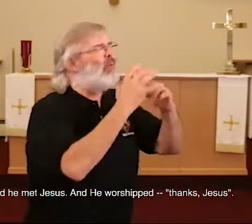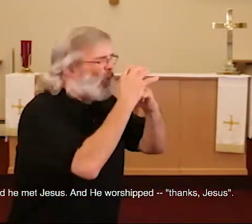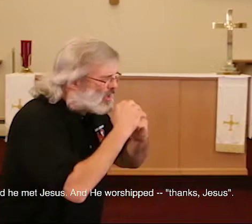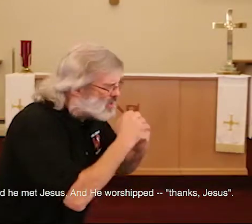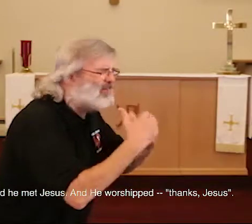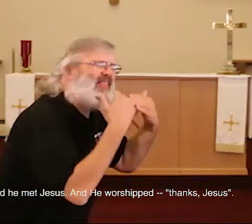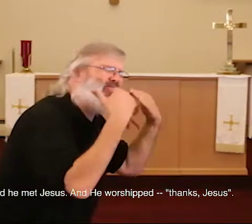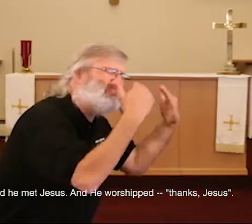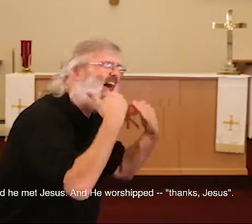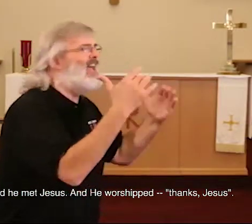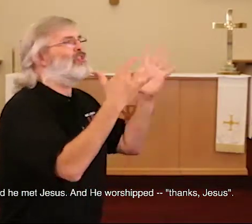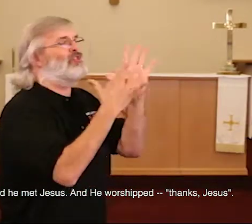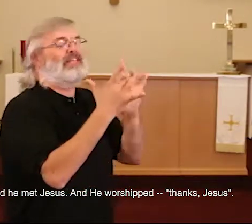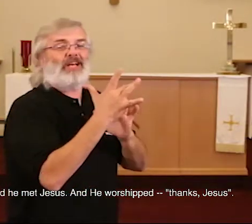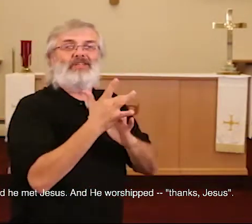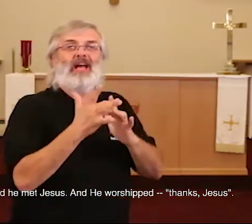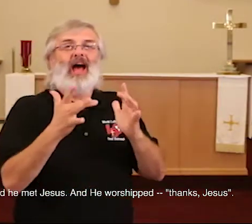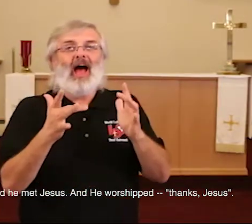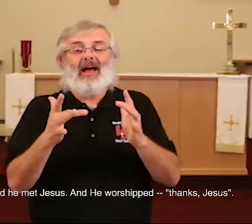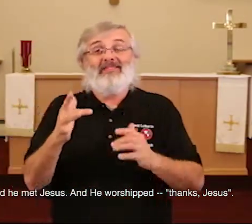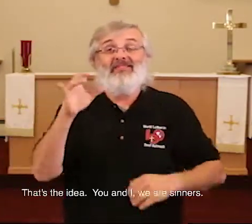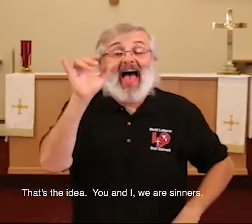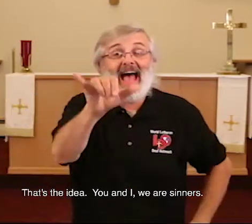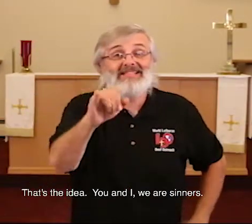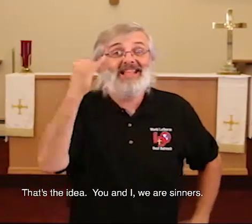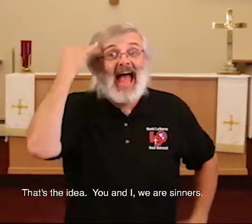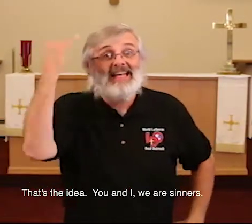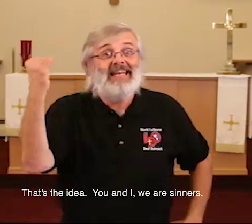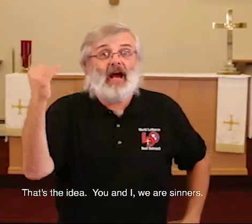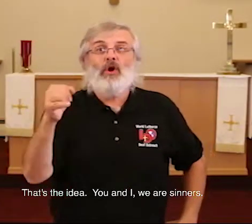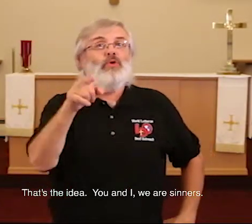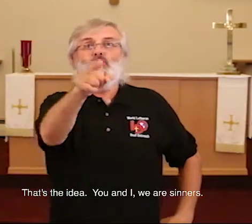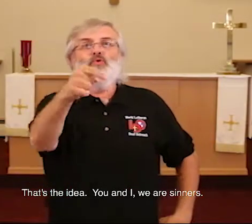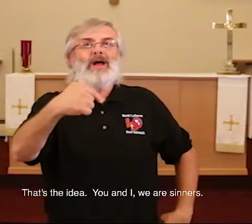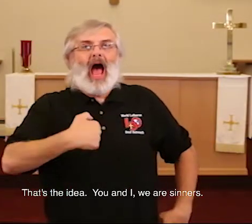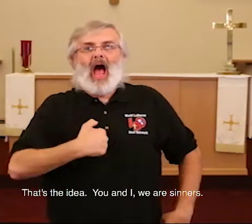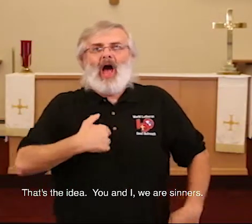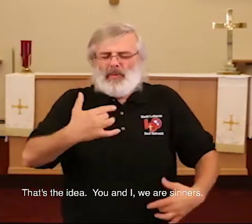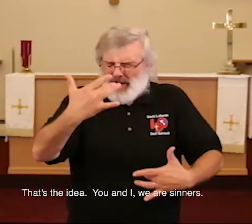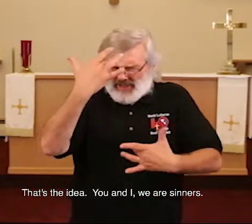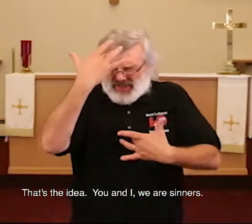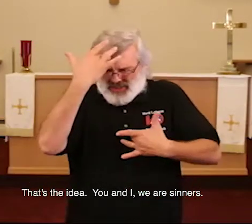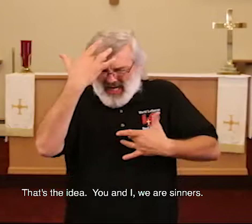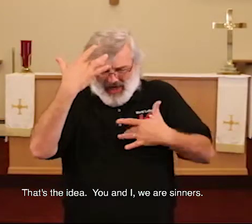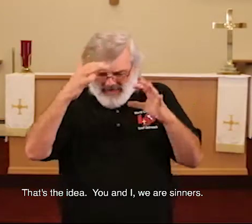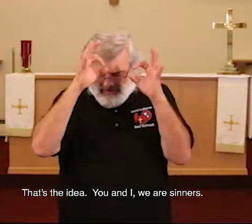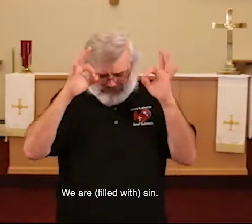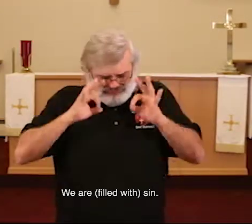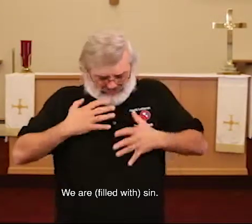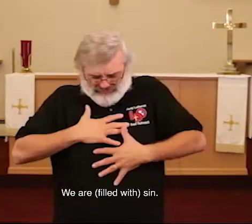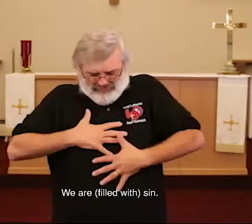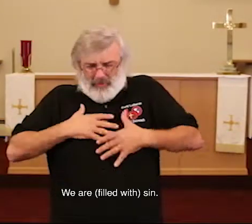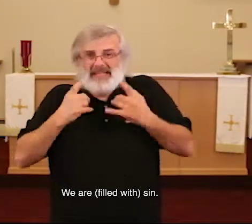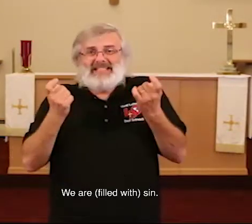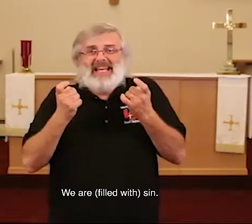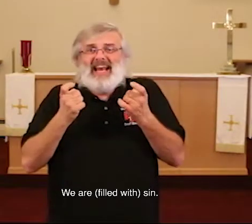worshipped, thanks Jesus. That's the idea. You and I, we are sick, we are, who is sin?